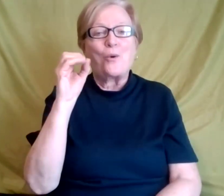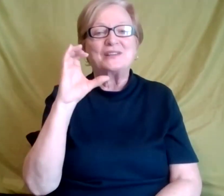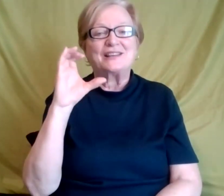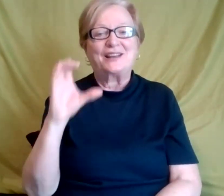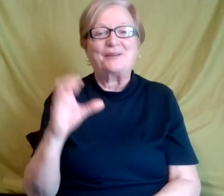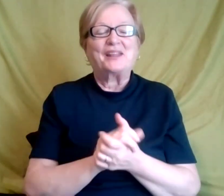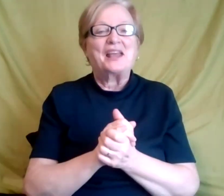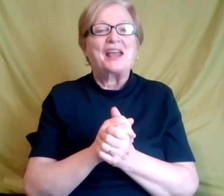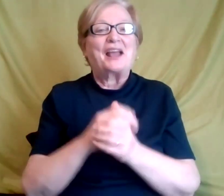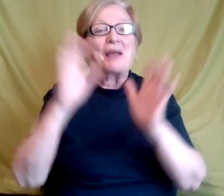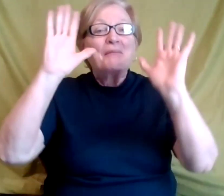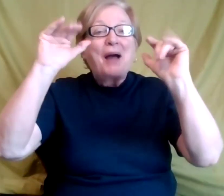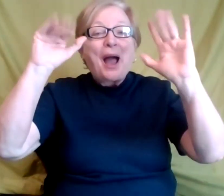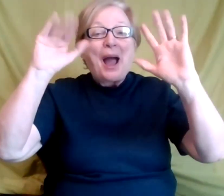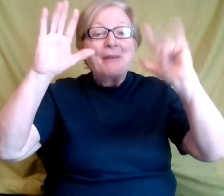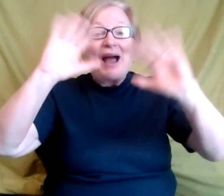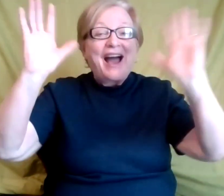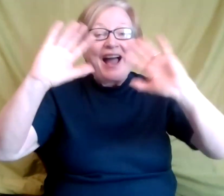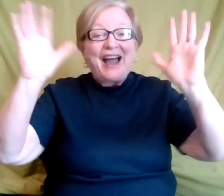Bye. Bye.